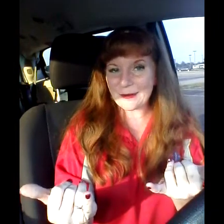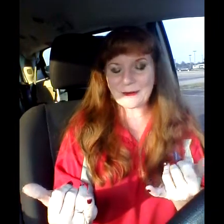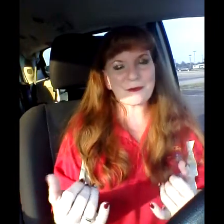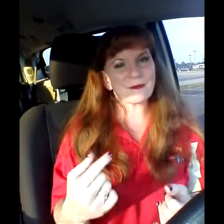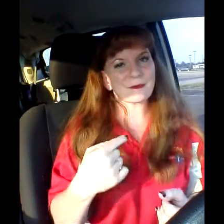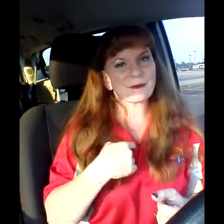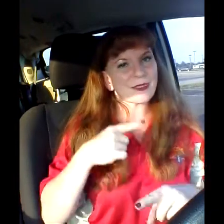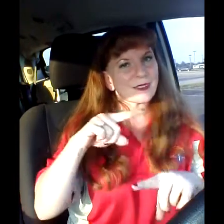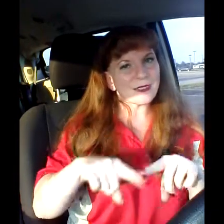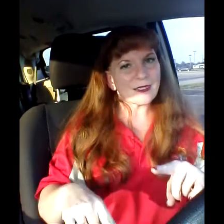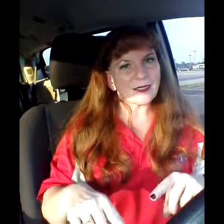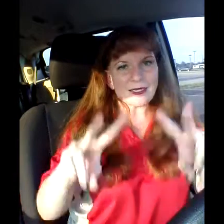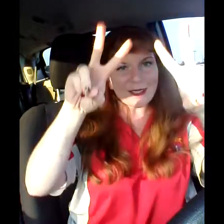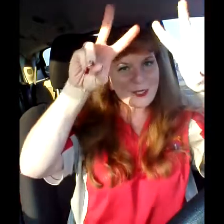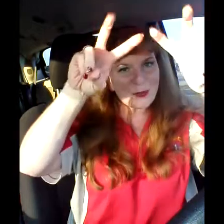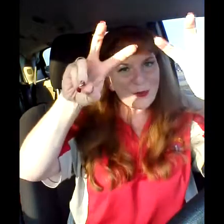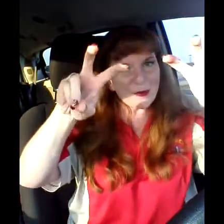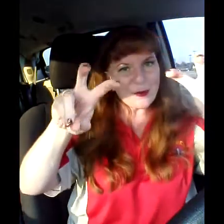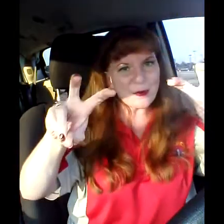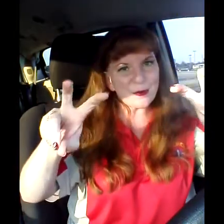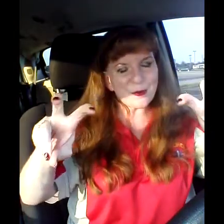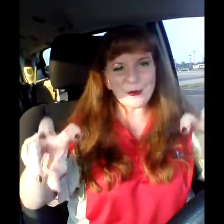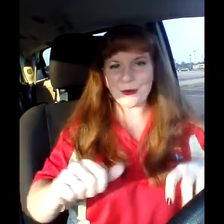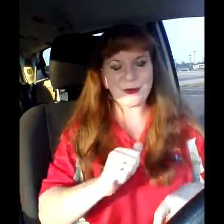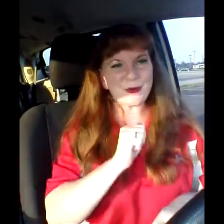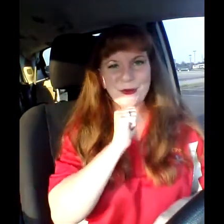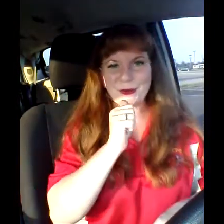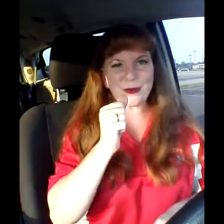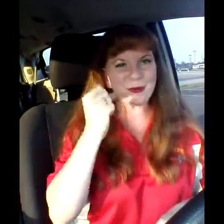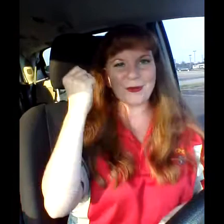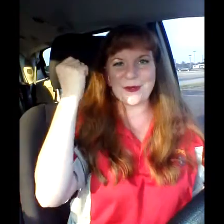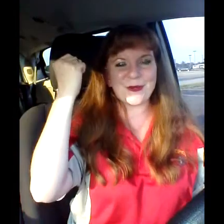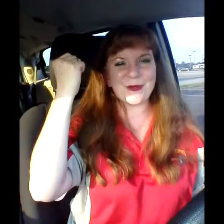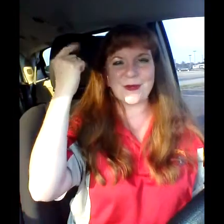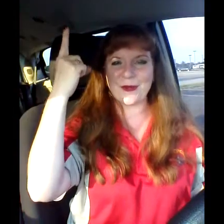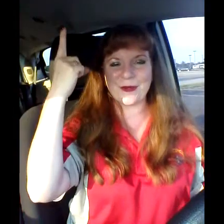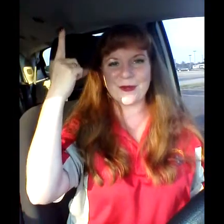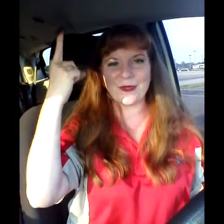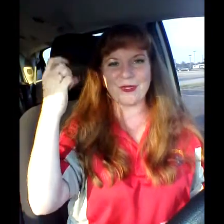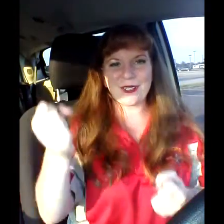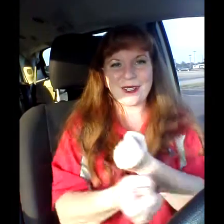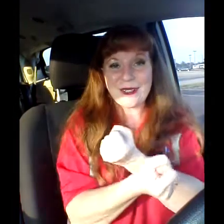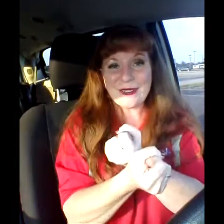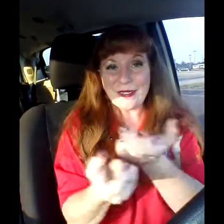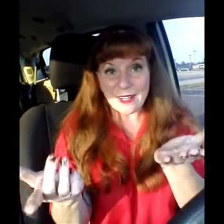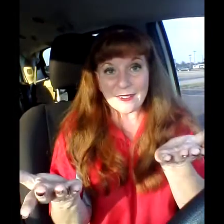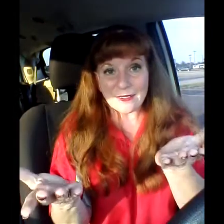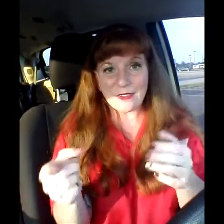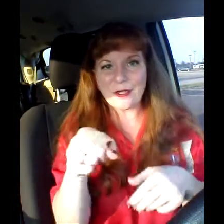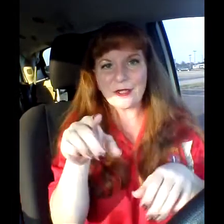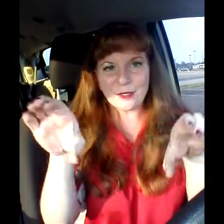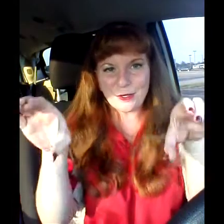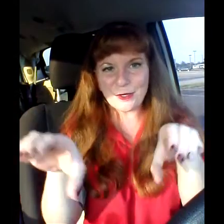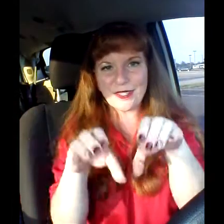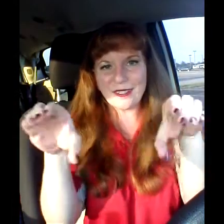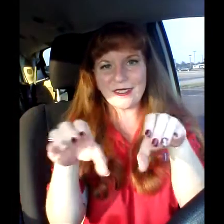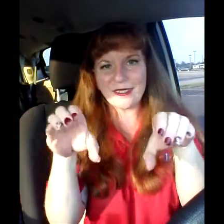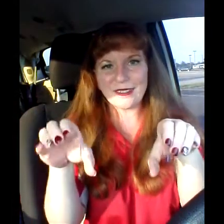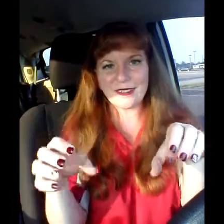I can't quite believe I am Everything she does